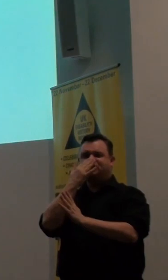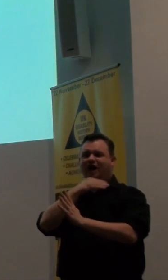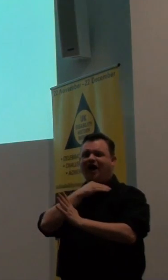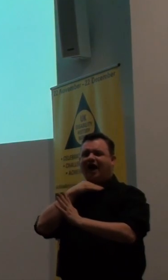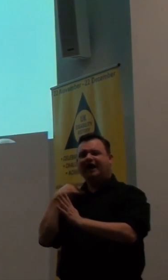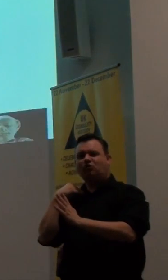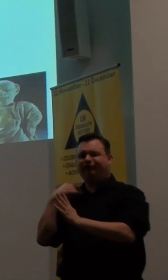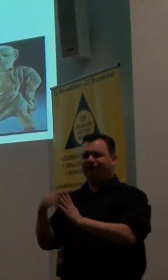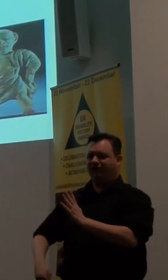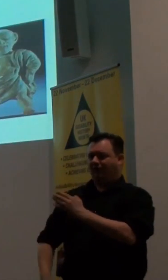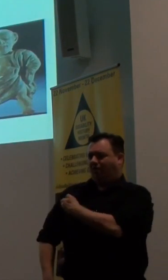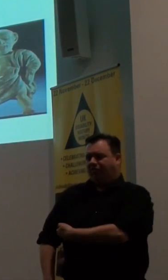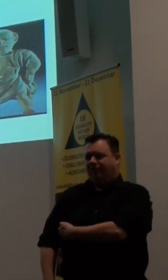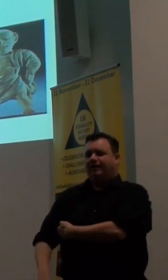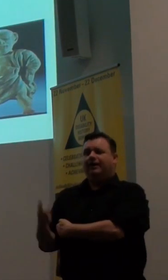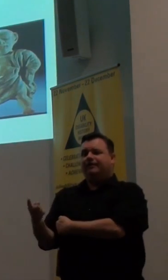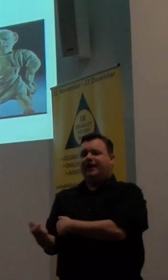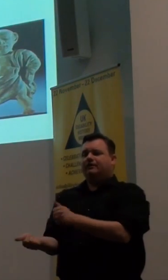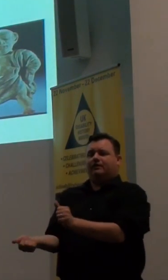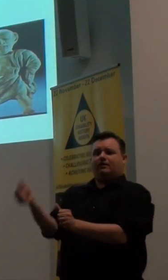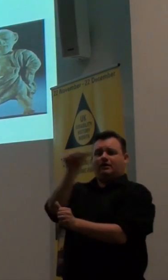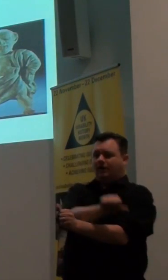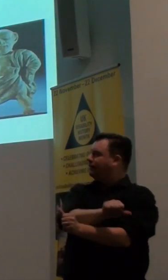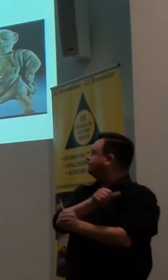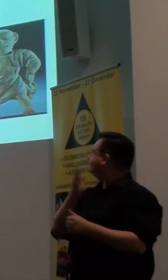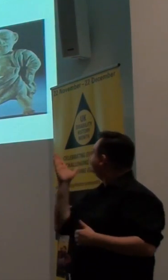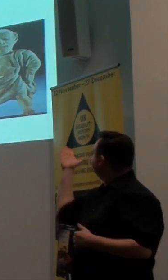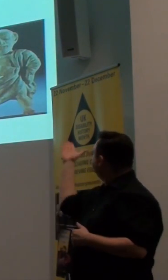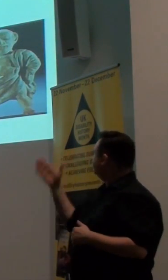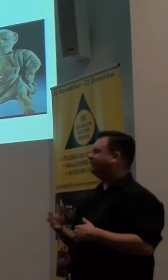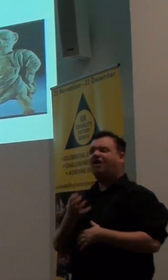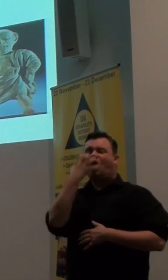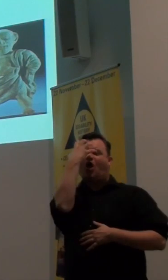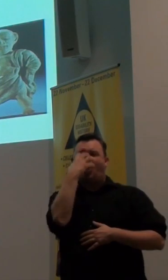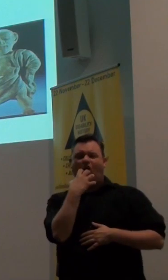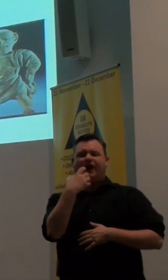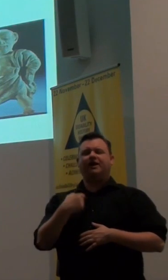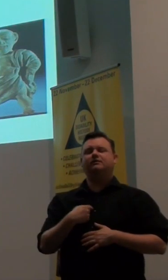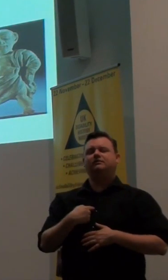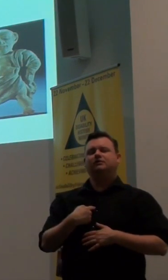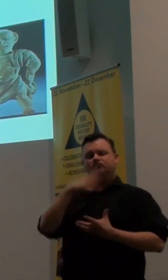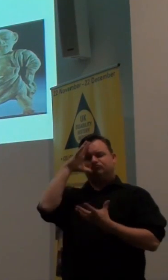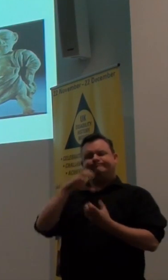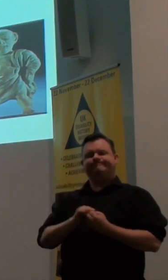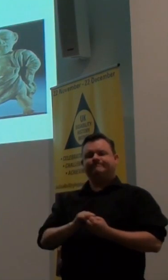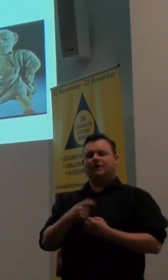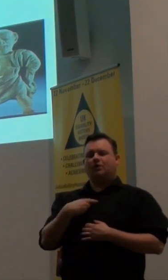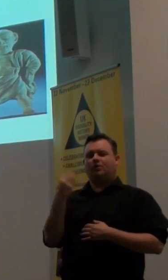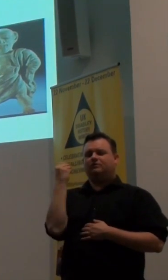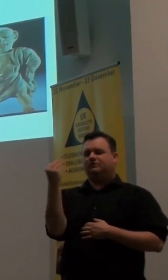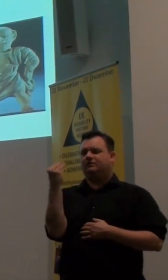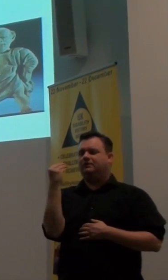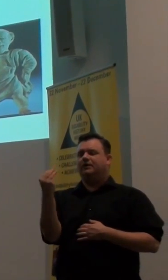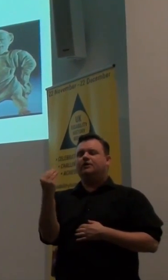And then on the other side, grotesques were also part of the reminders the Greeks made to themselves about these two